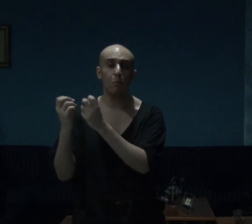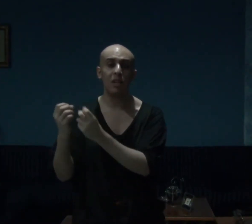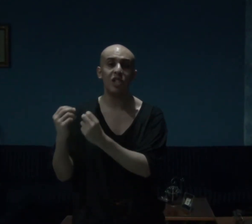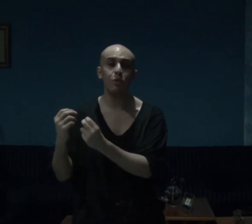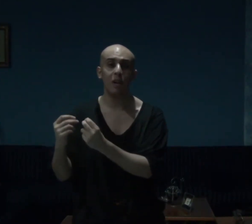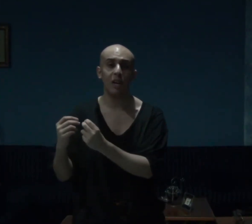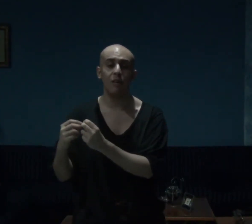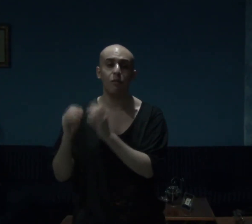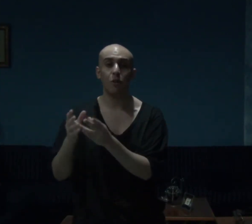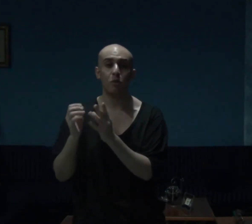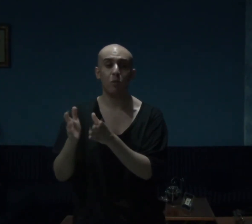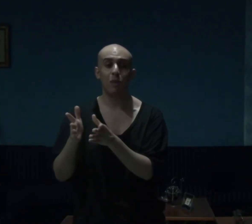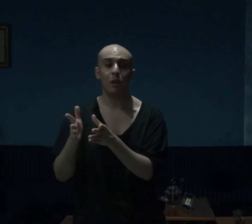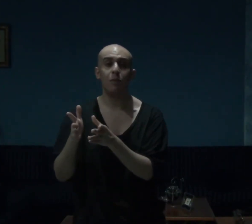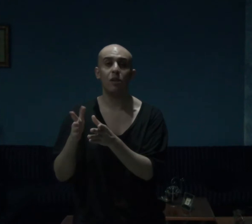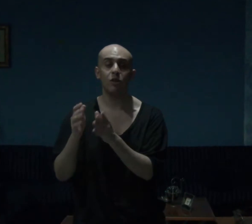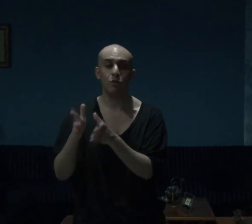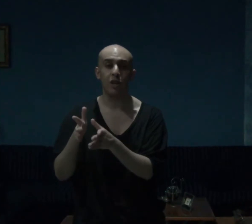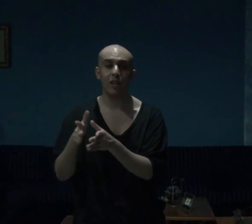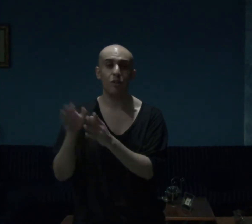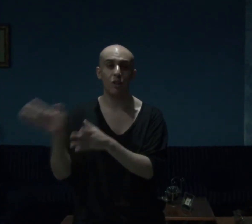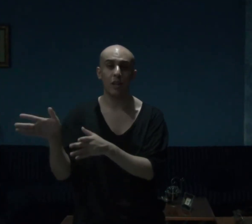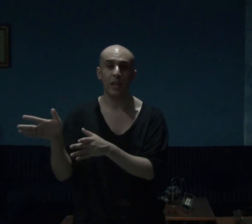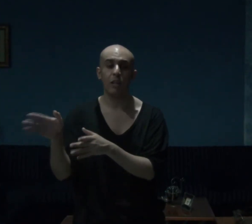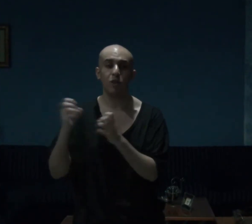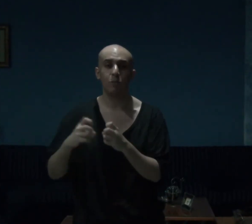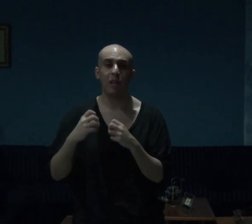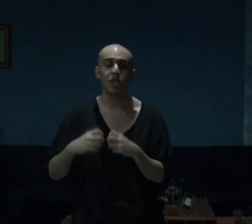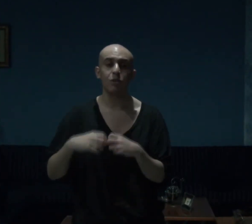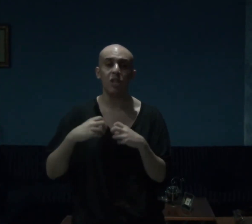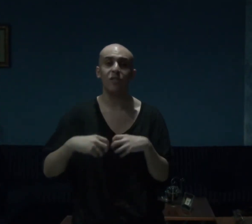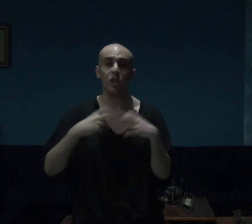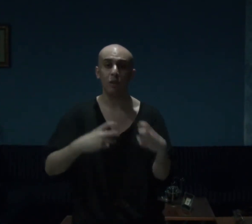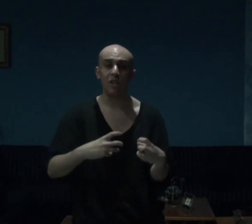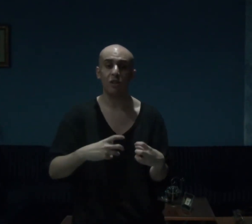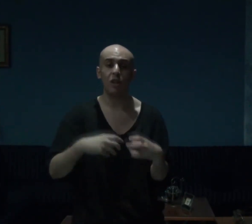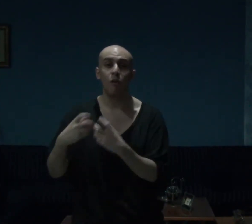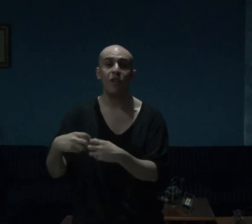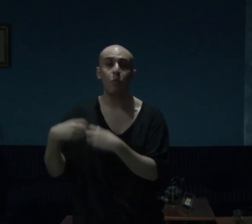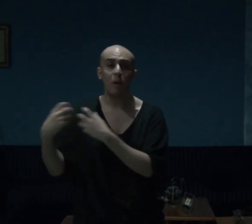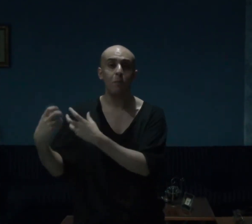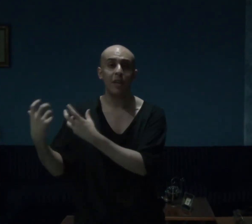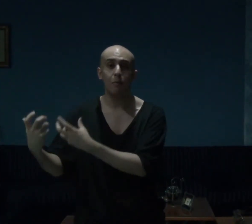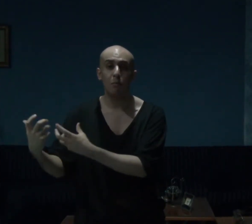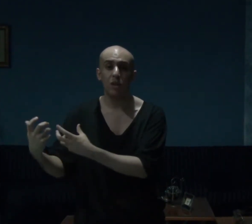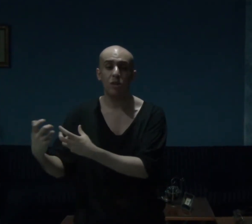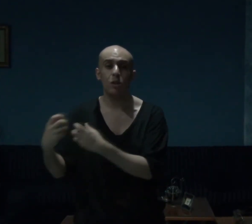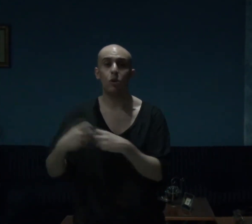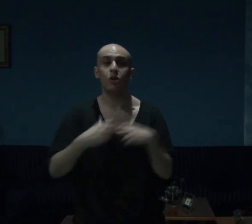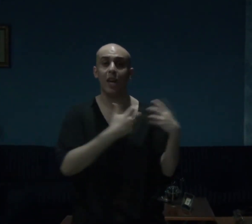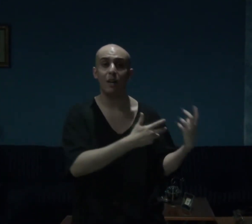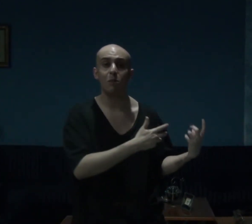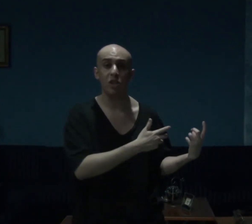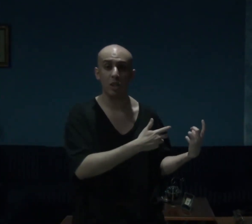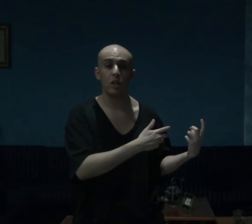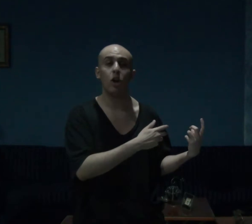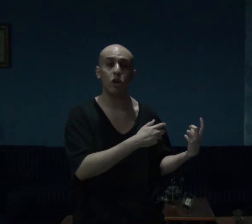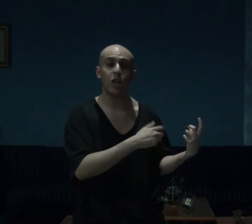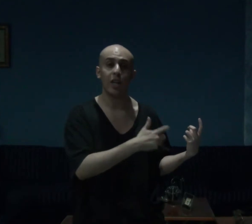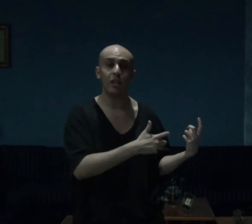money you have the more popular you get online which makes you even greater of a webcam model or cam girl online